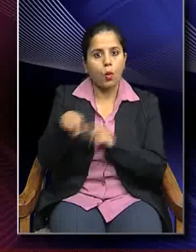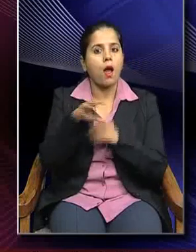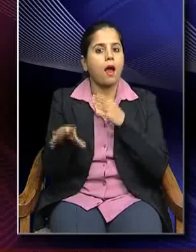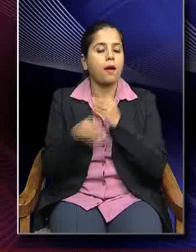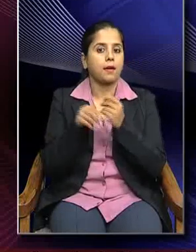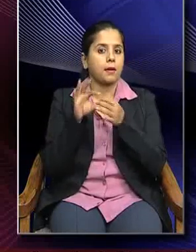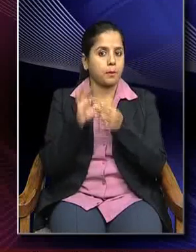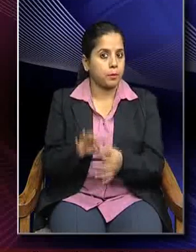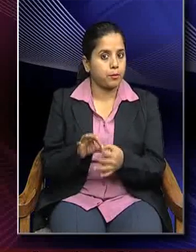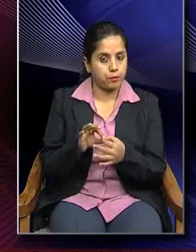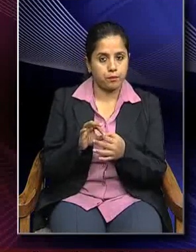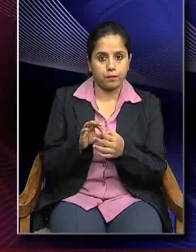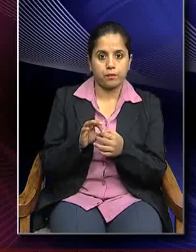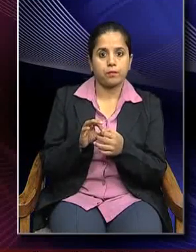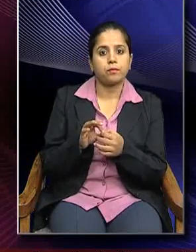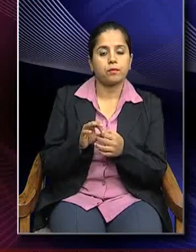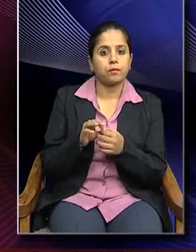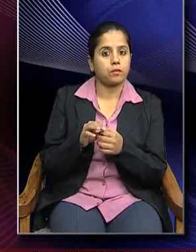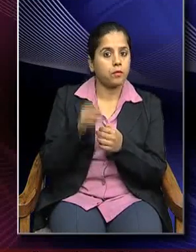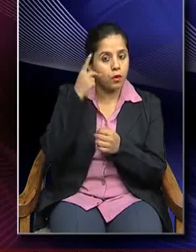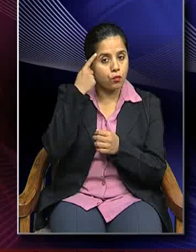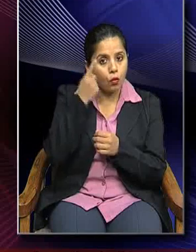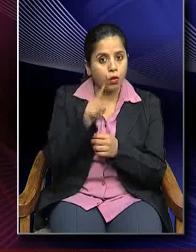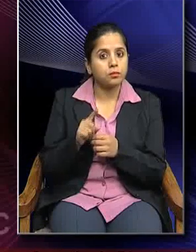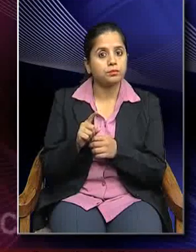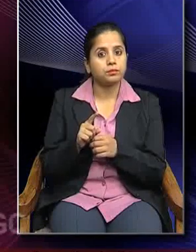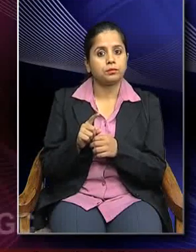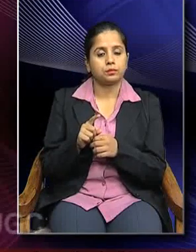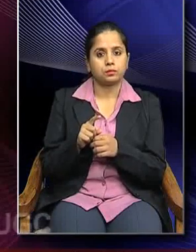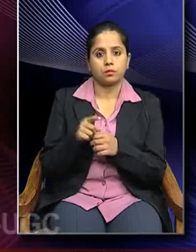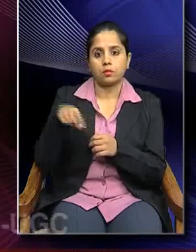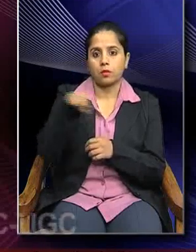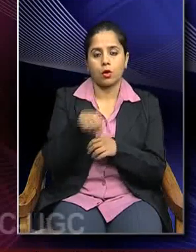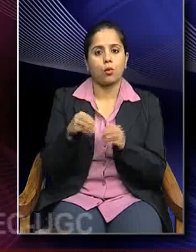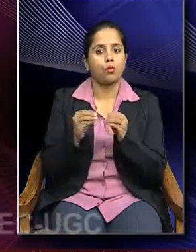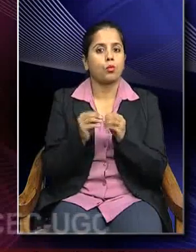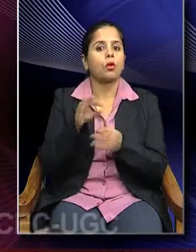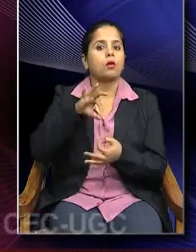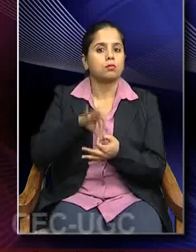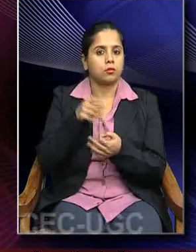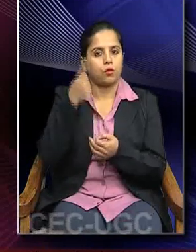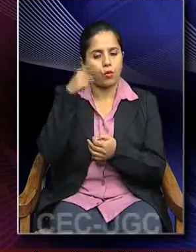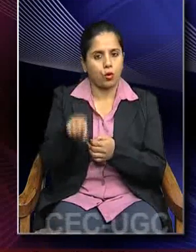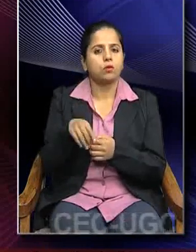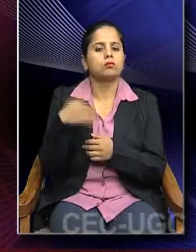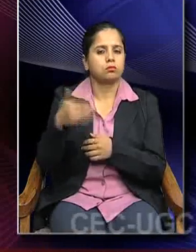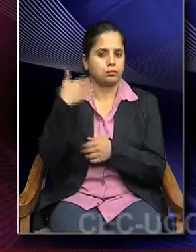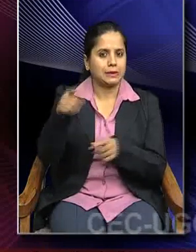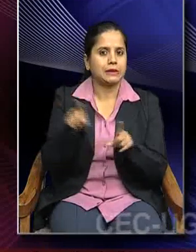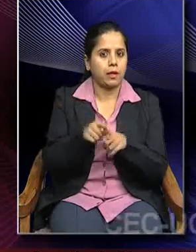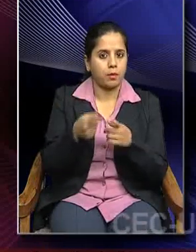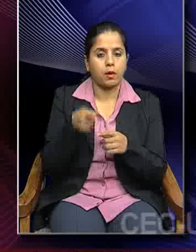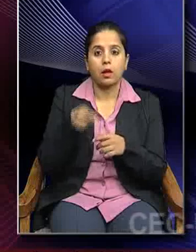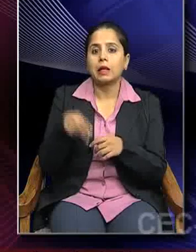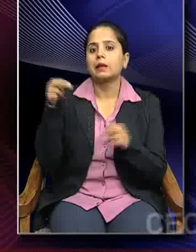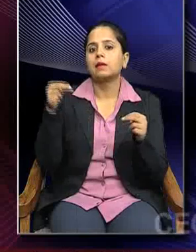the Buddhist Stupas and so forth. So, this